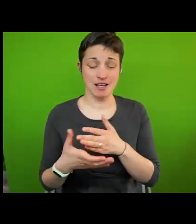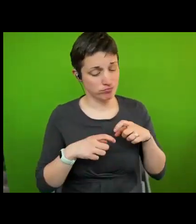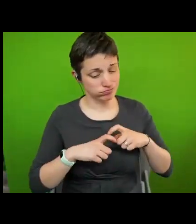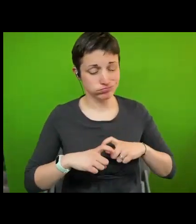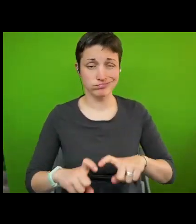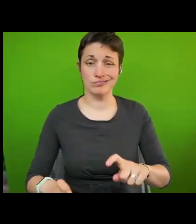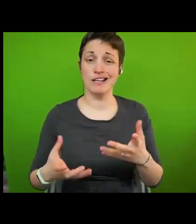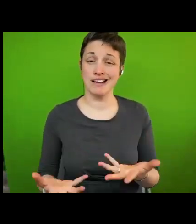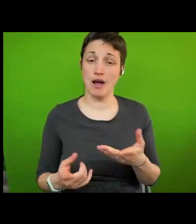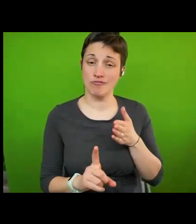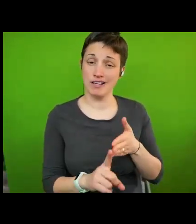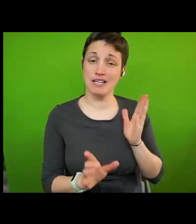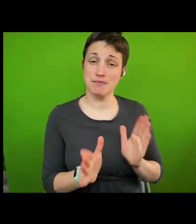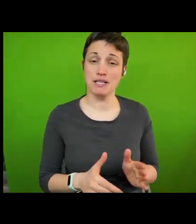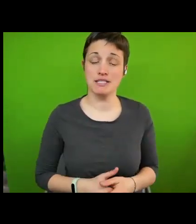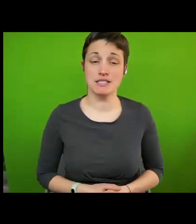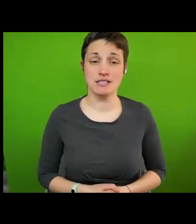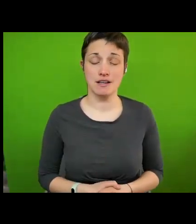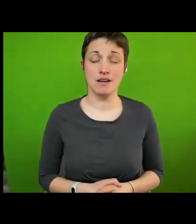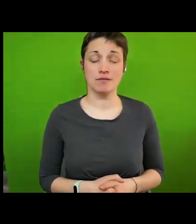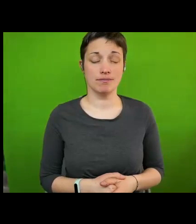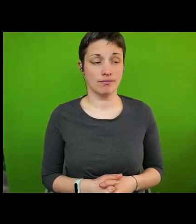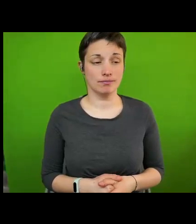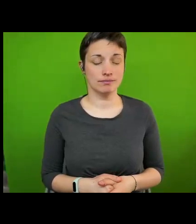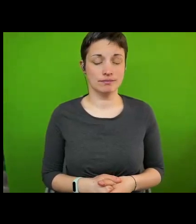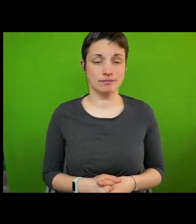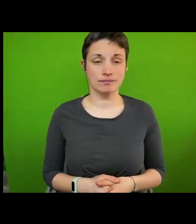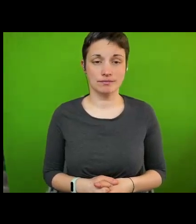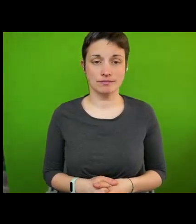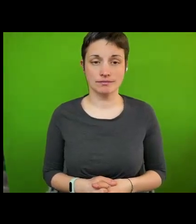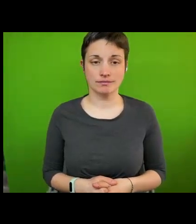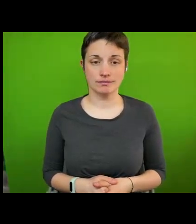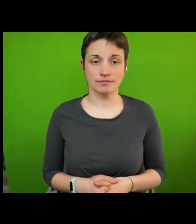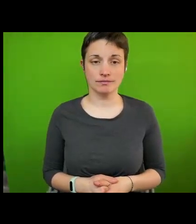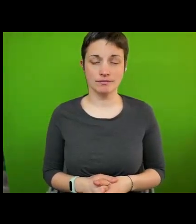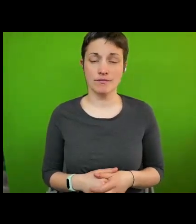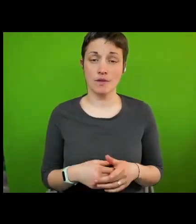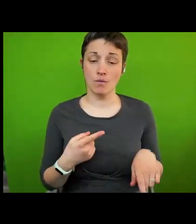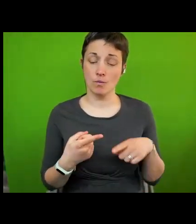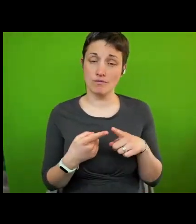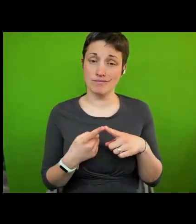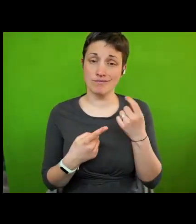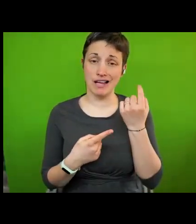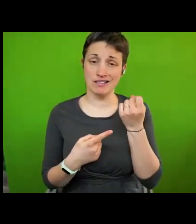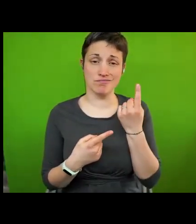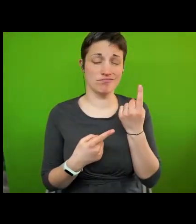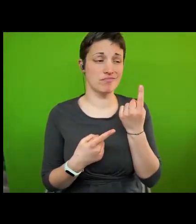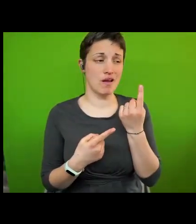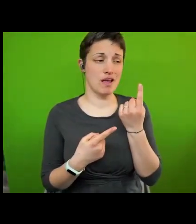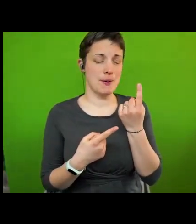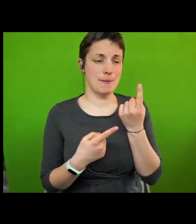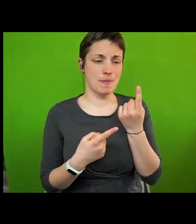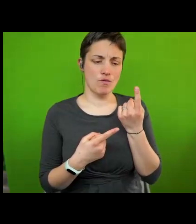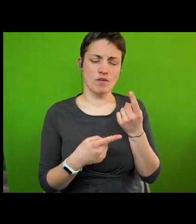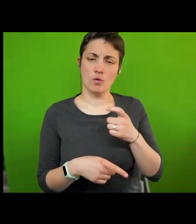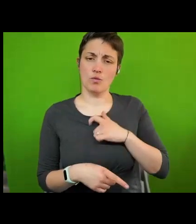that allowed this to happen one is that the idea of human rights cities is firmly rooted in the